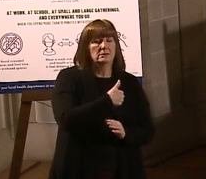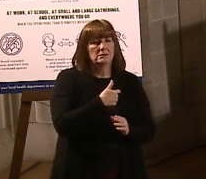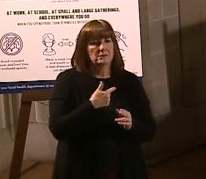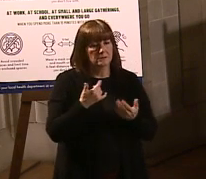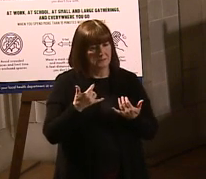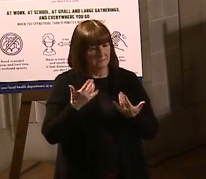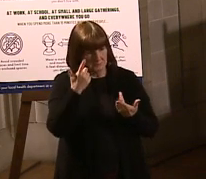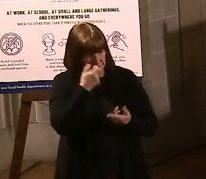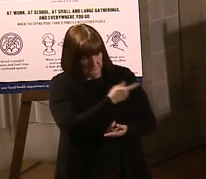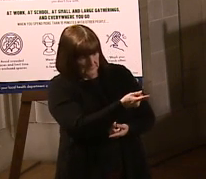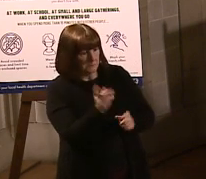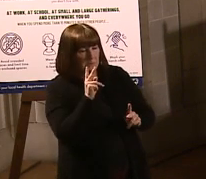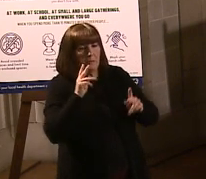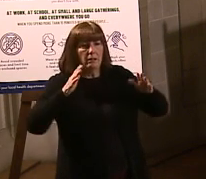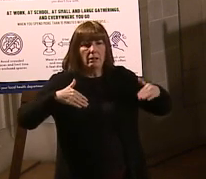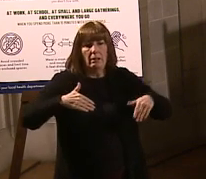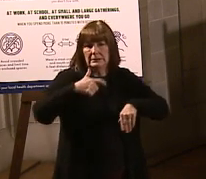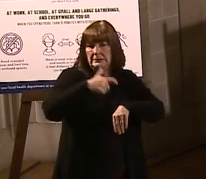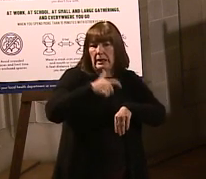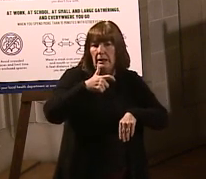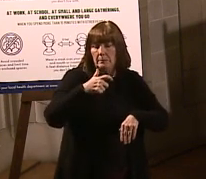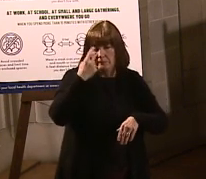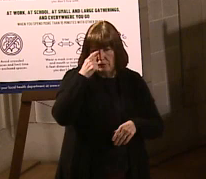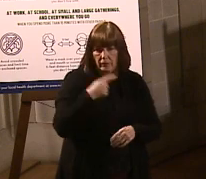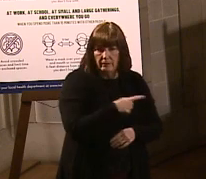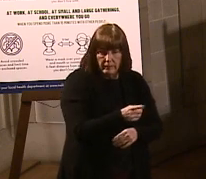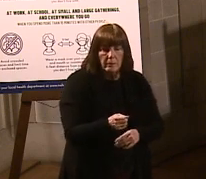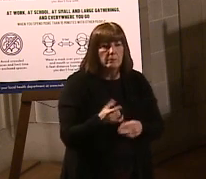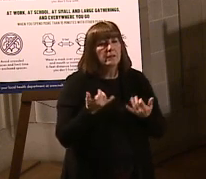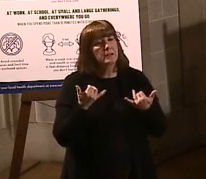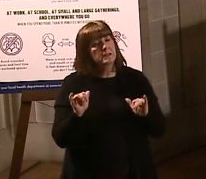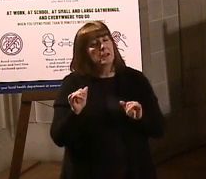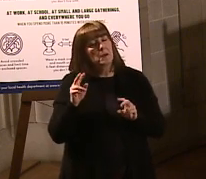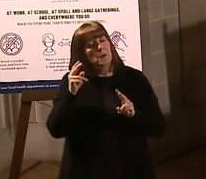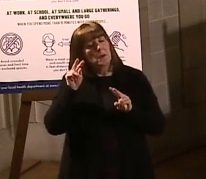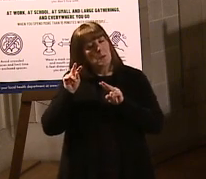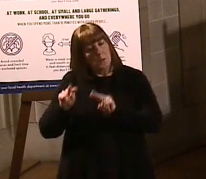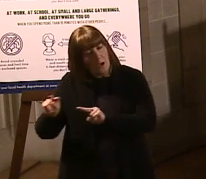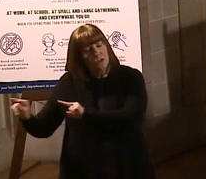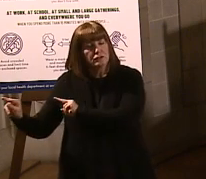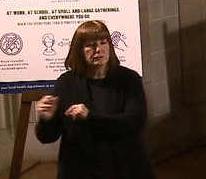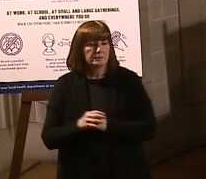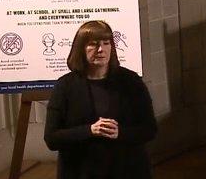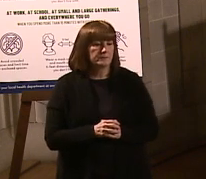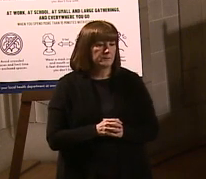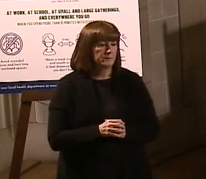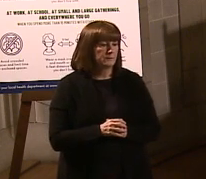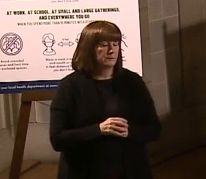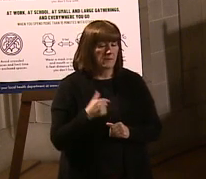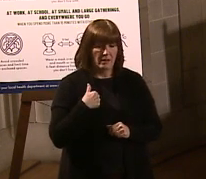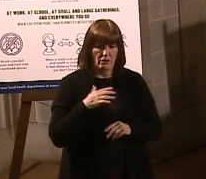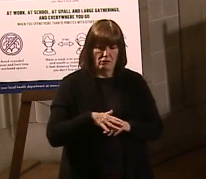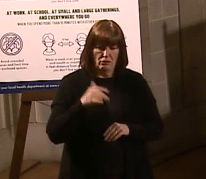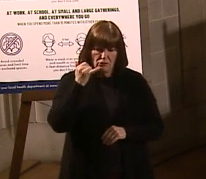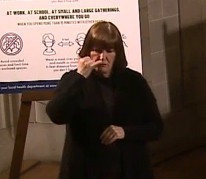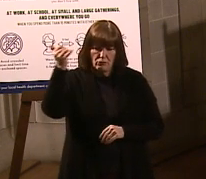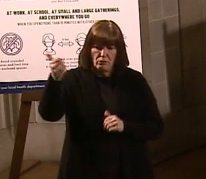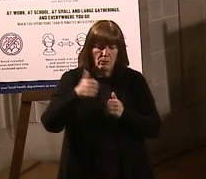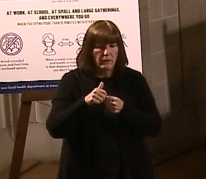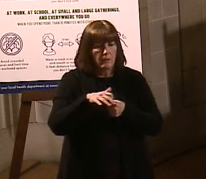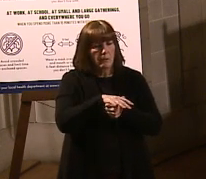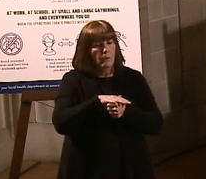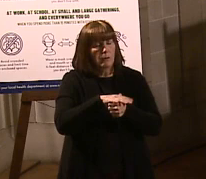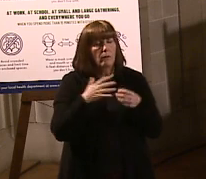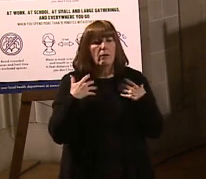doses in when people aren't ready for them yet. So we're certainly going to continue to stay on top of it. On a call I was on with the local health departments